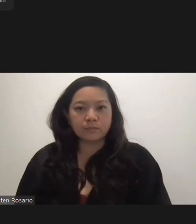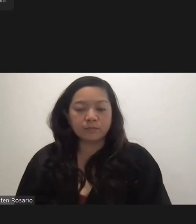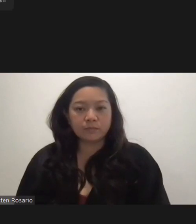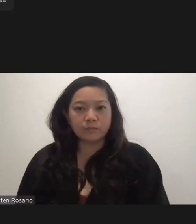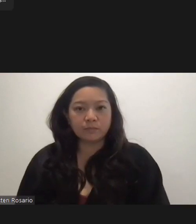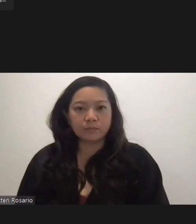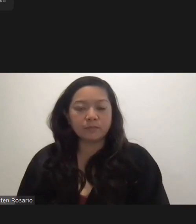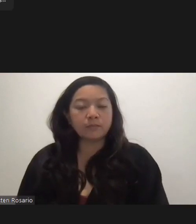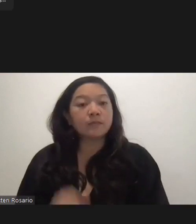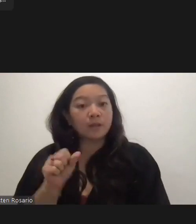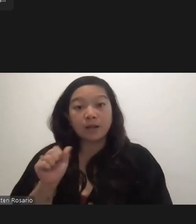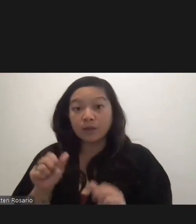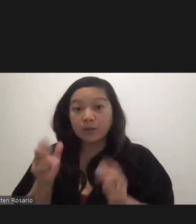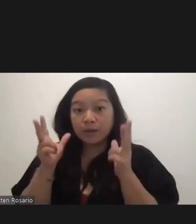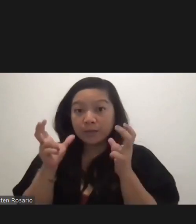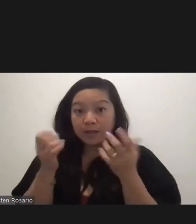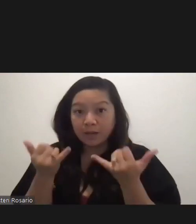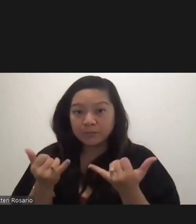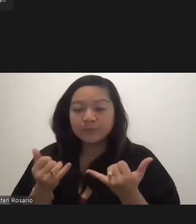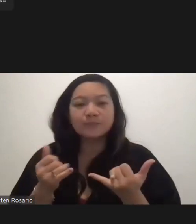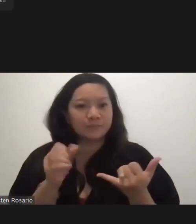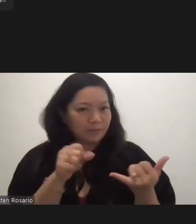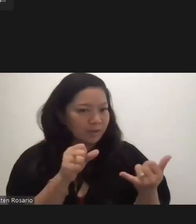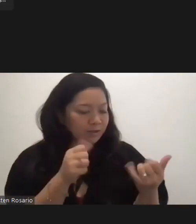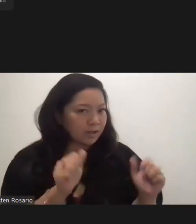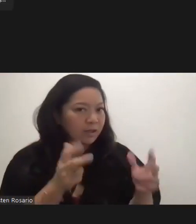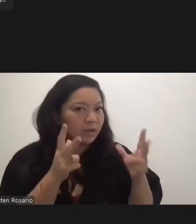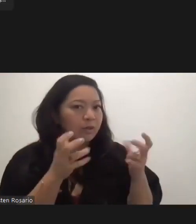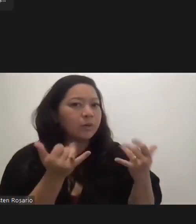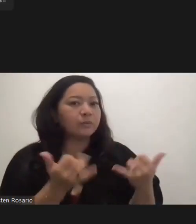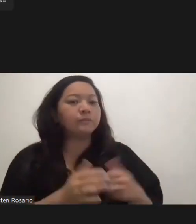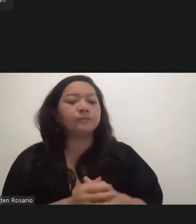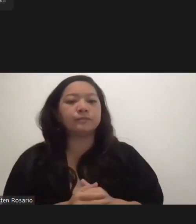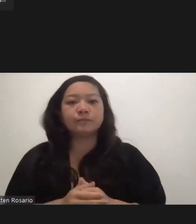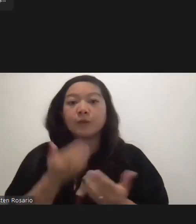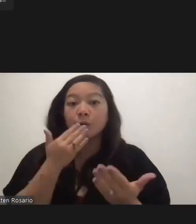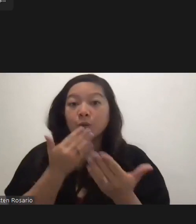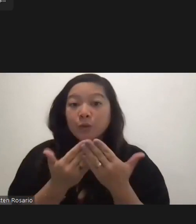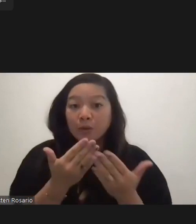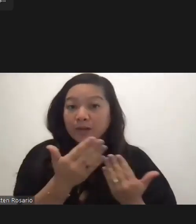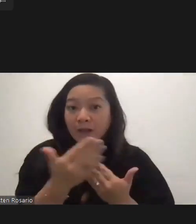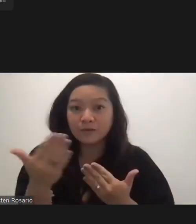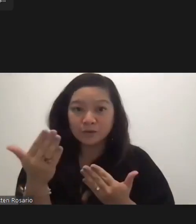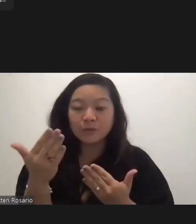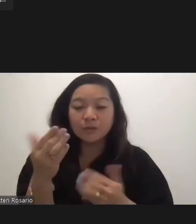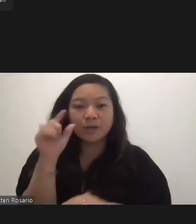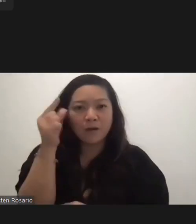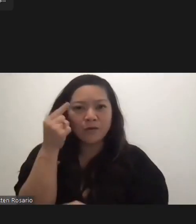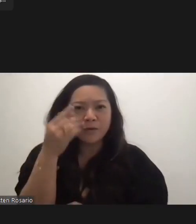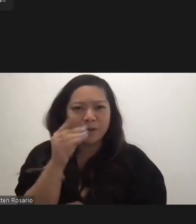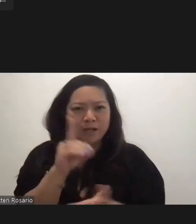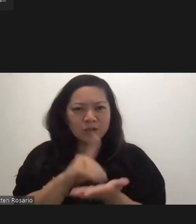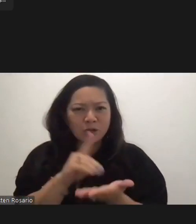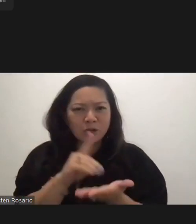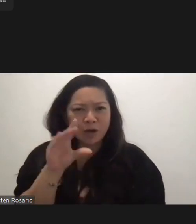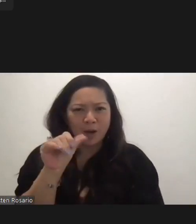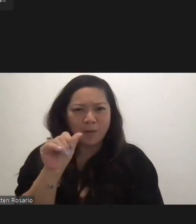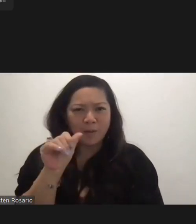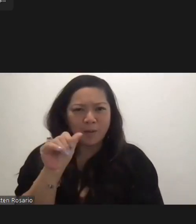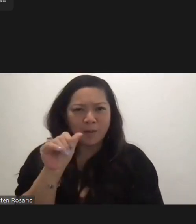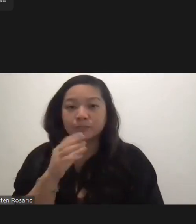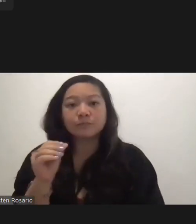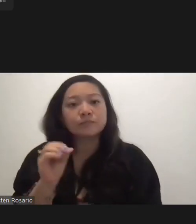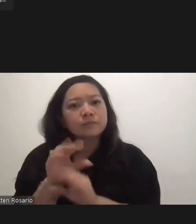Yeah. Can you hear me now? Yes, I can hear you. Okay. Good afternoon, Governor, Dr. Cabrera. So, doctor, just to clarify,